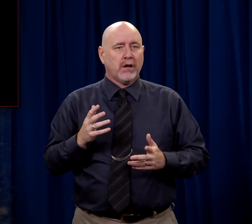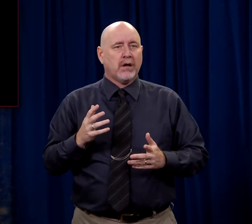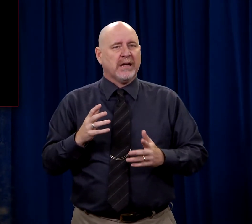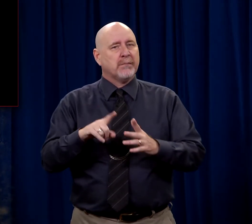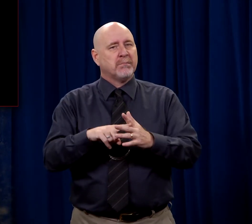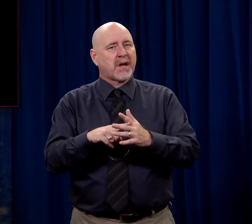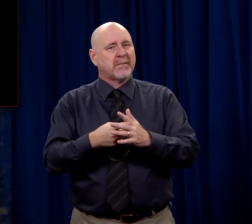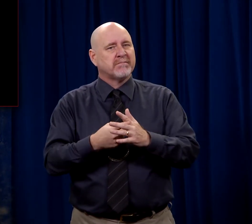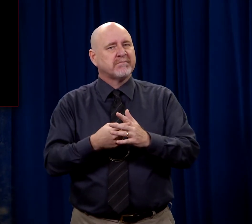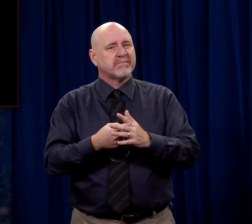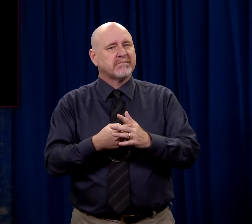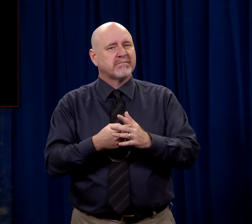It has begun.